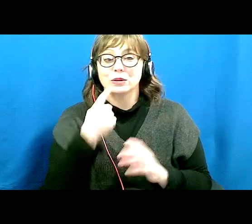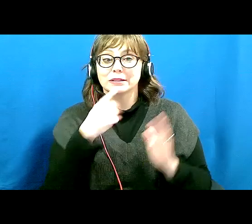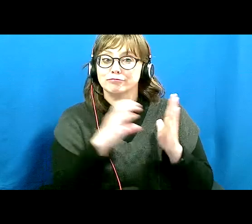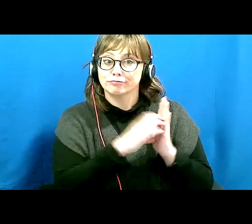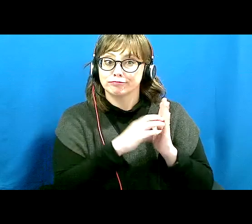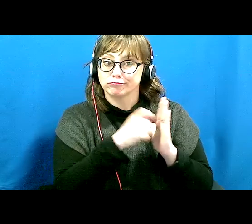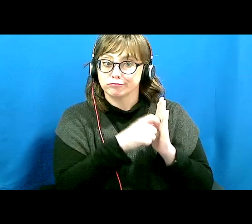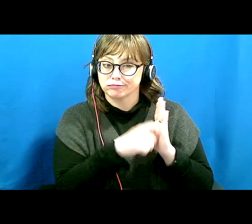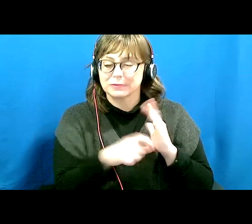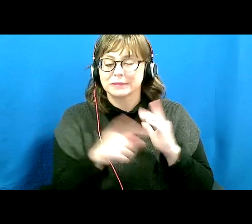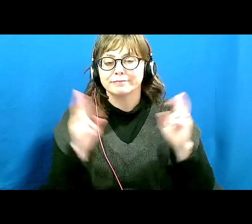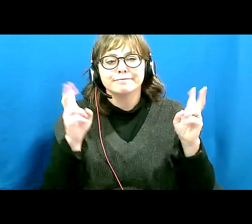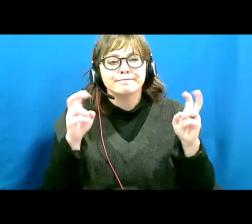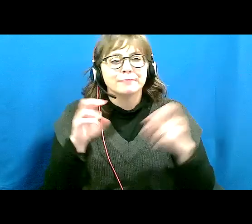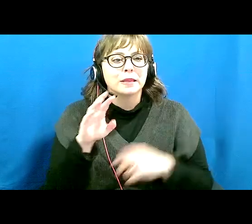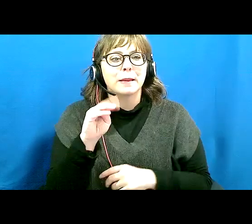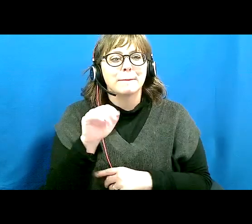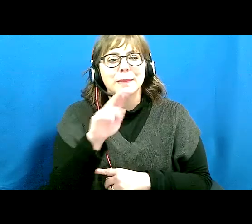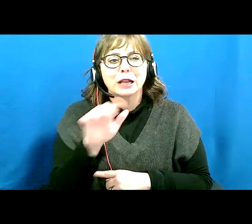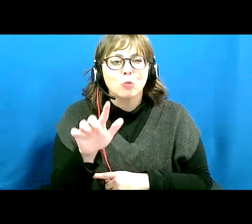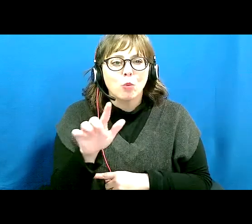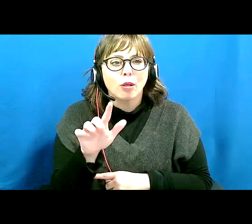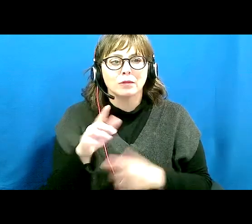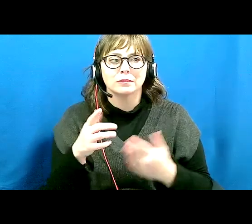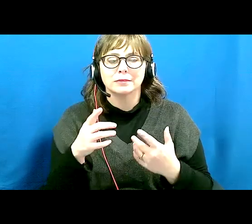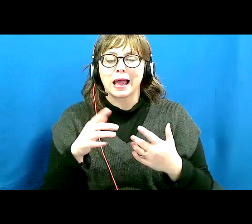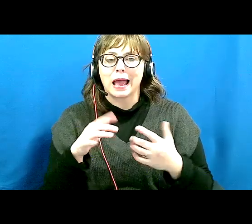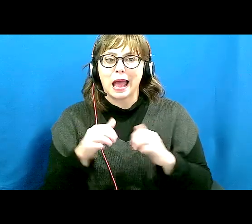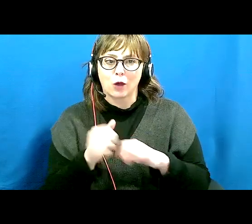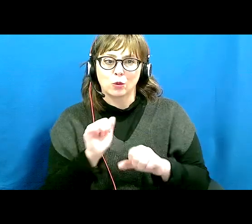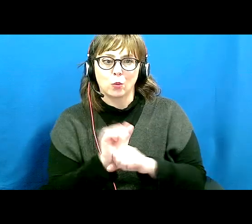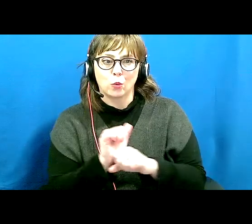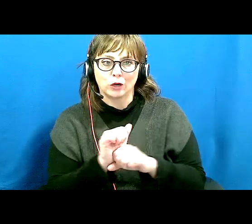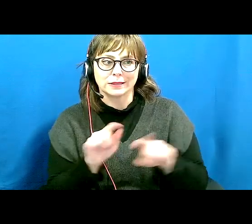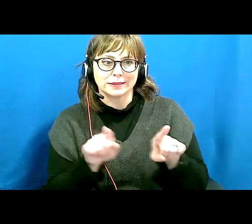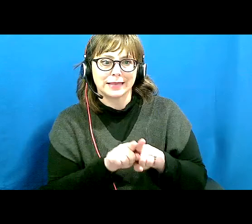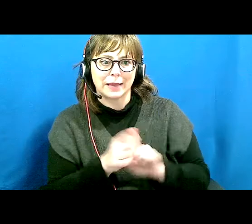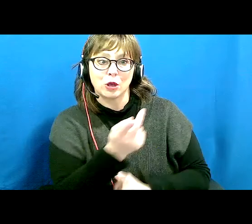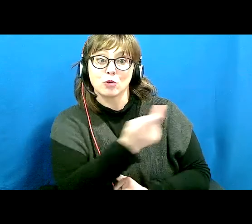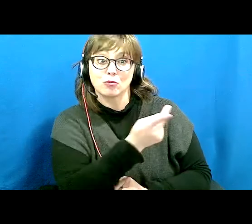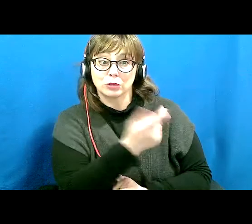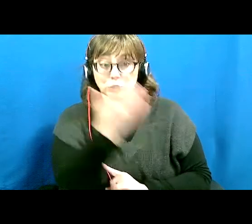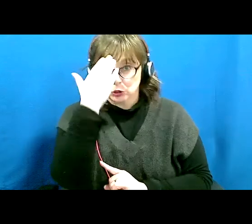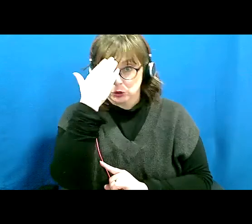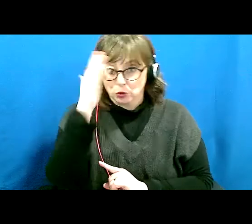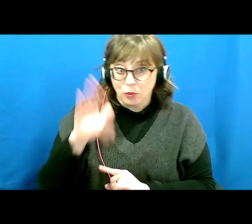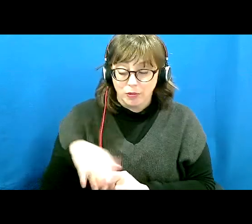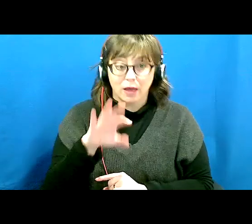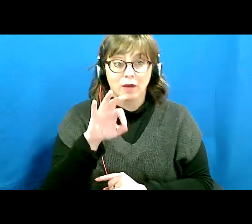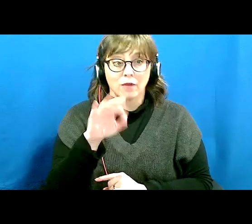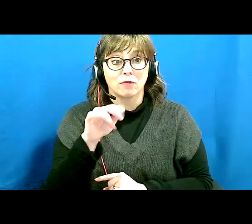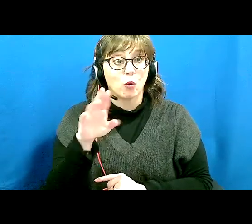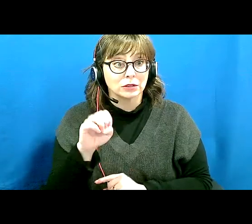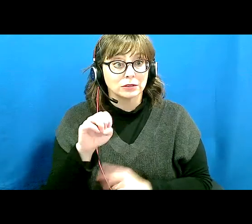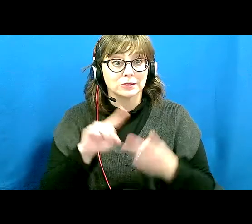manual about how to work like Florence and Charles. Did you know that Florence and Charles had chronic